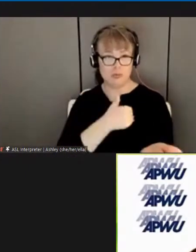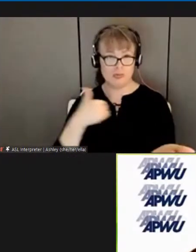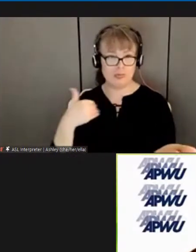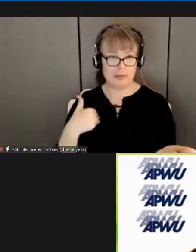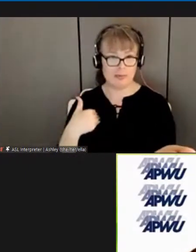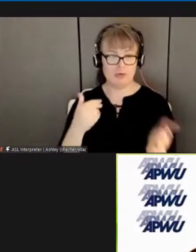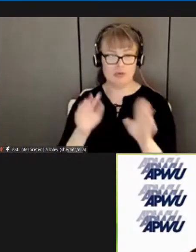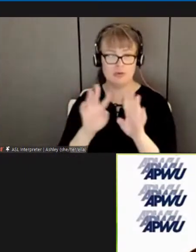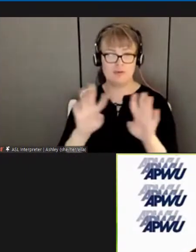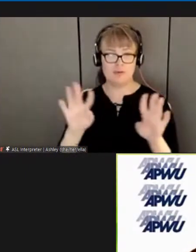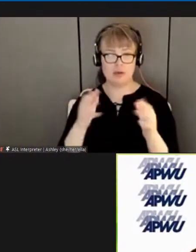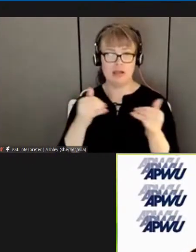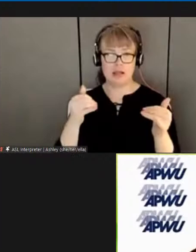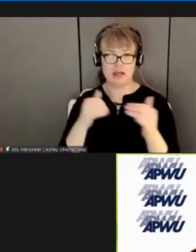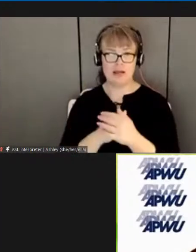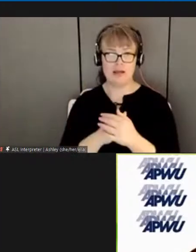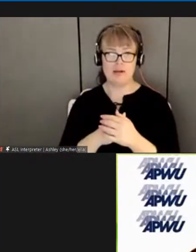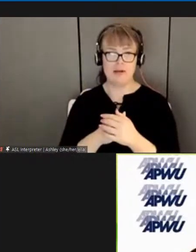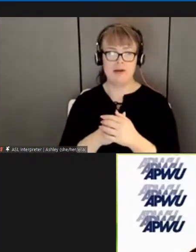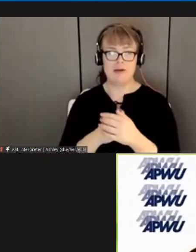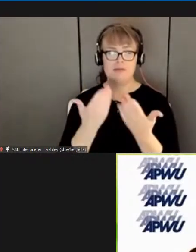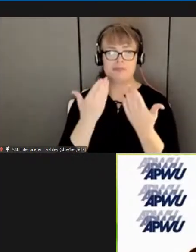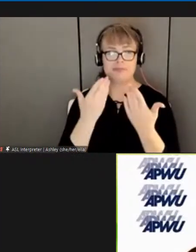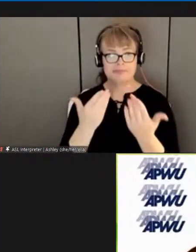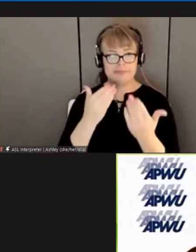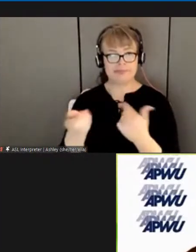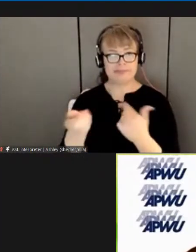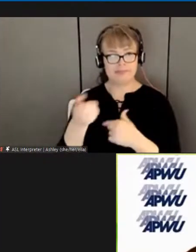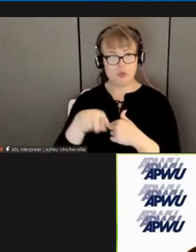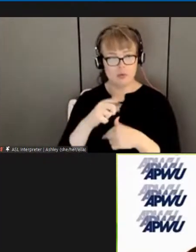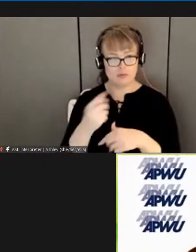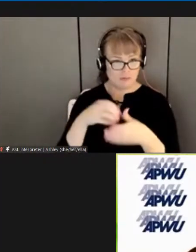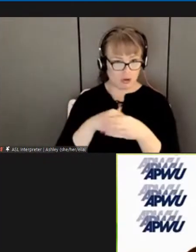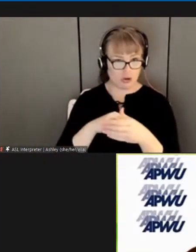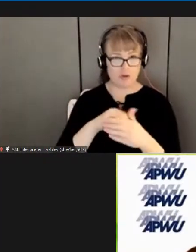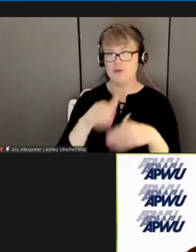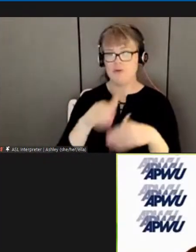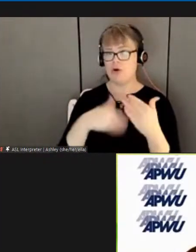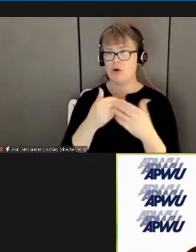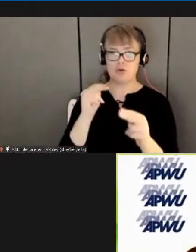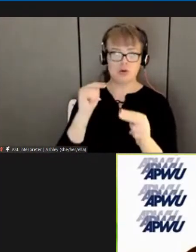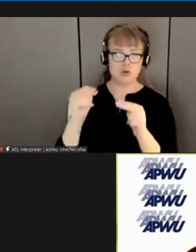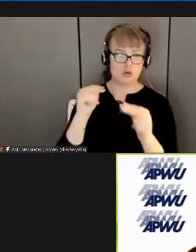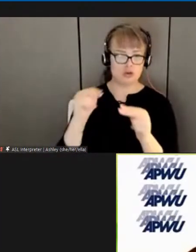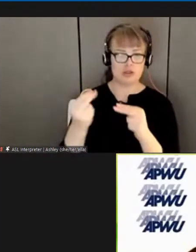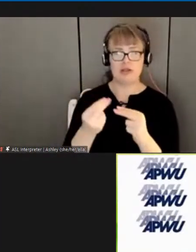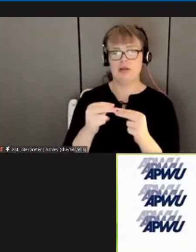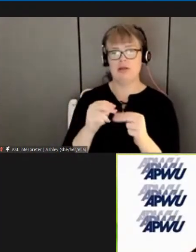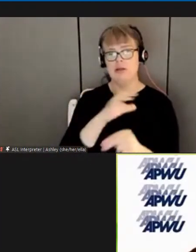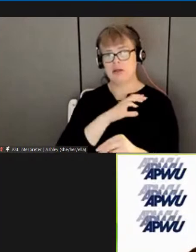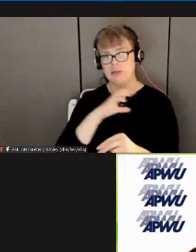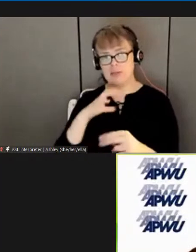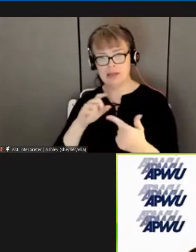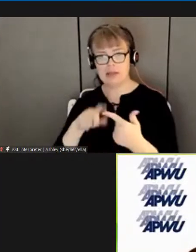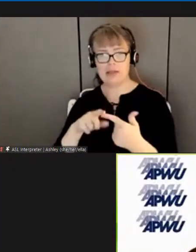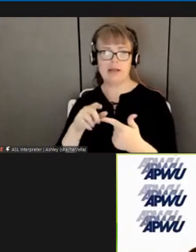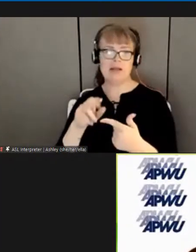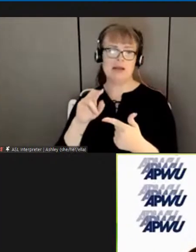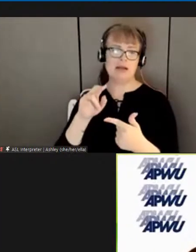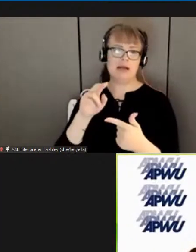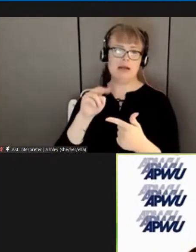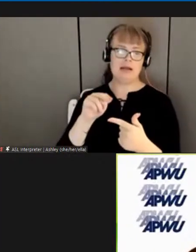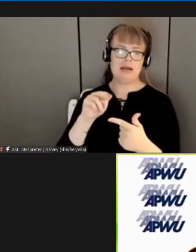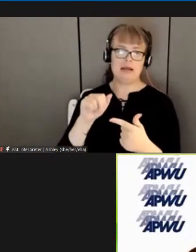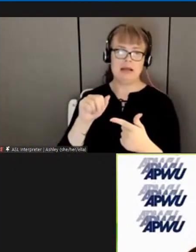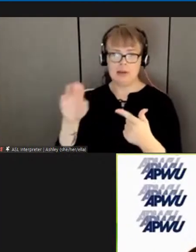on this call and be with us and i'd like to thank all the negotiating committee the poor the neb resident officers and everyone and that